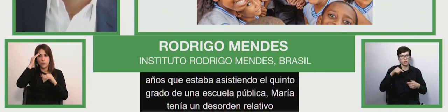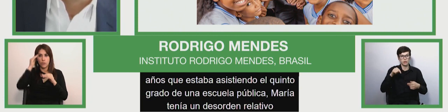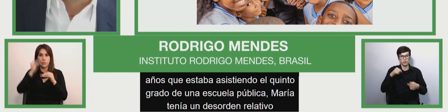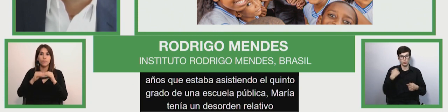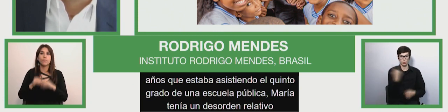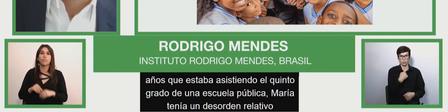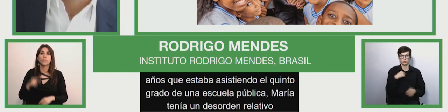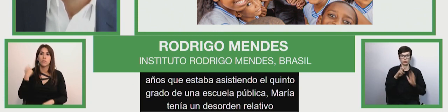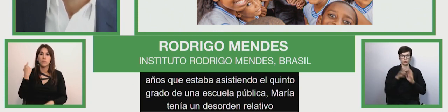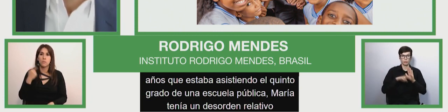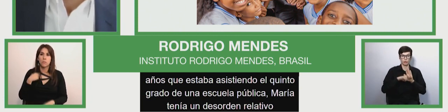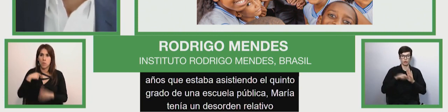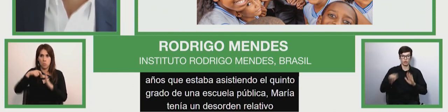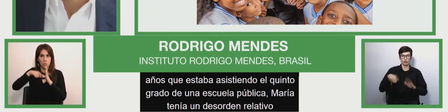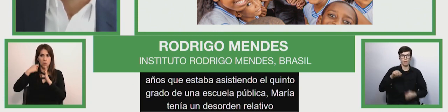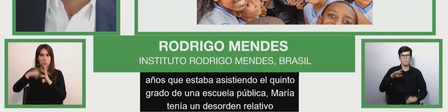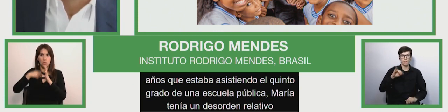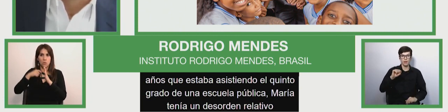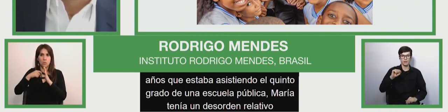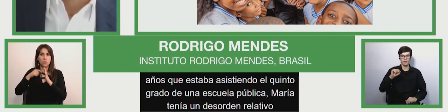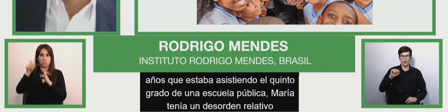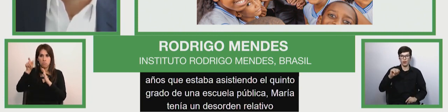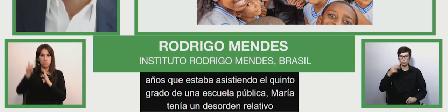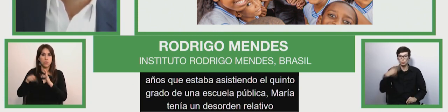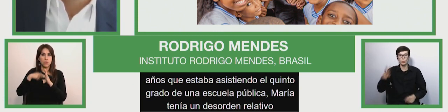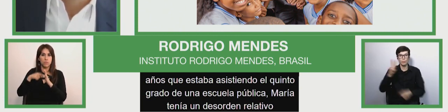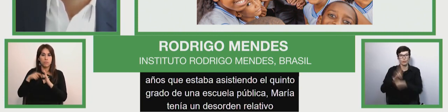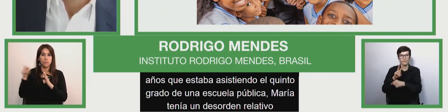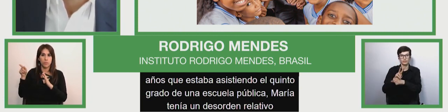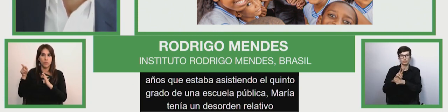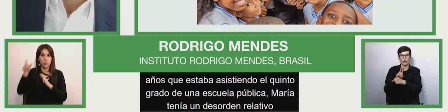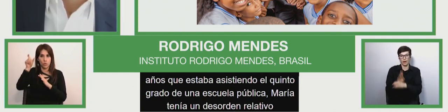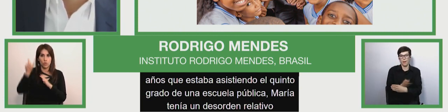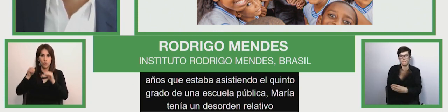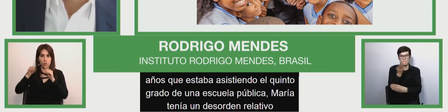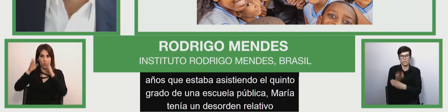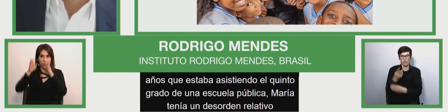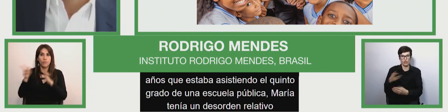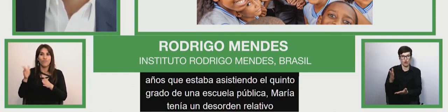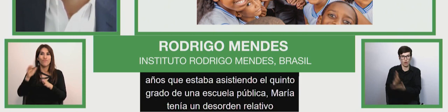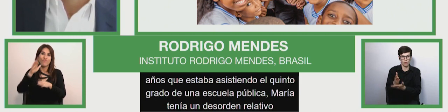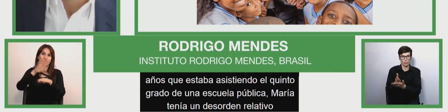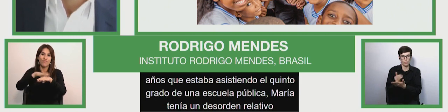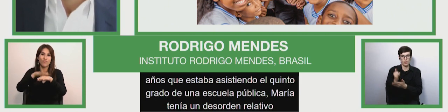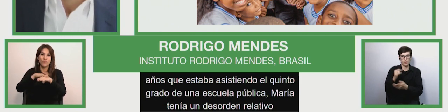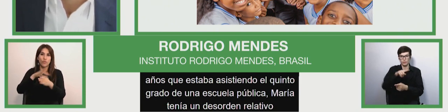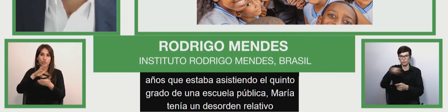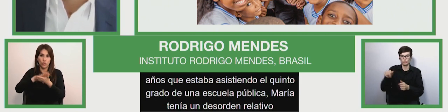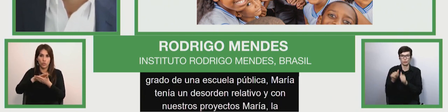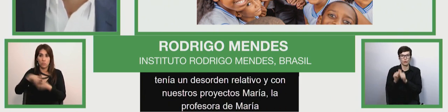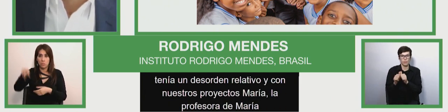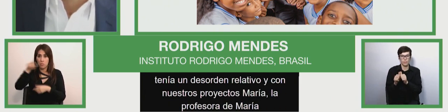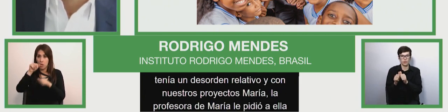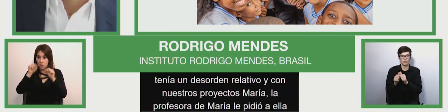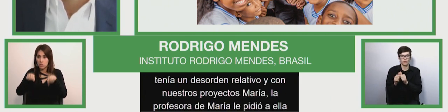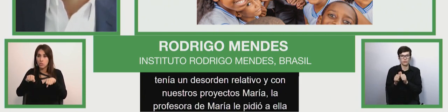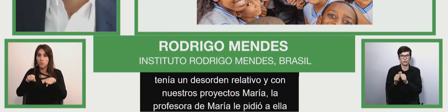disorder and had never spoken to her friends. And because of our project,